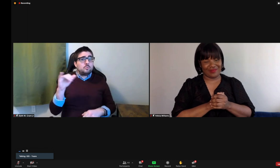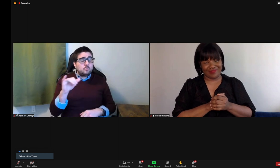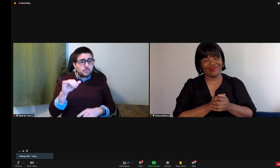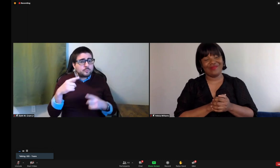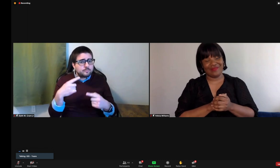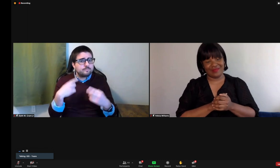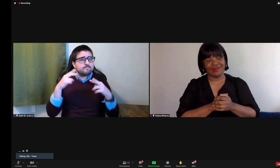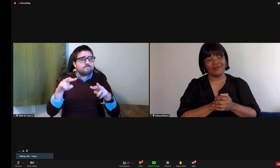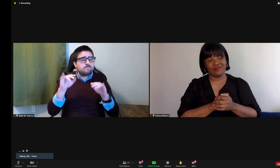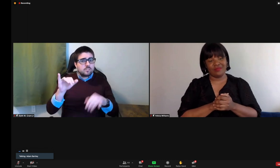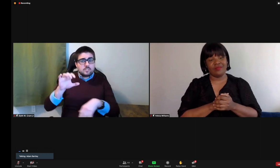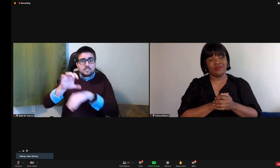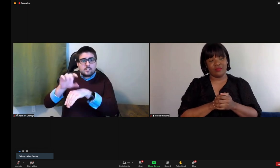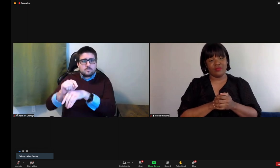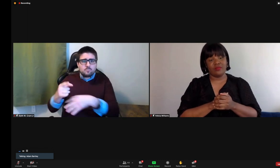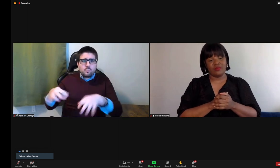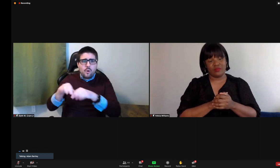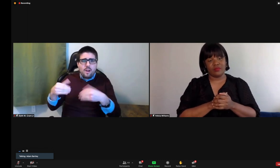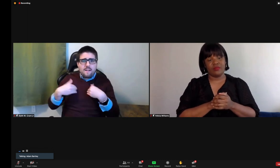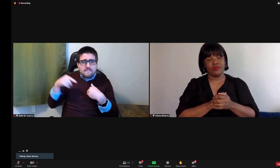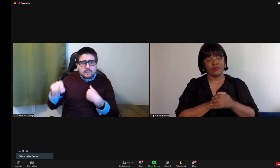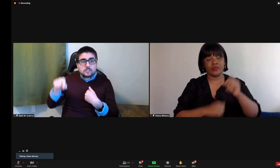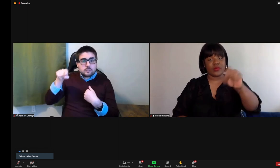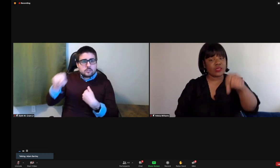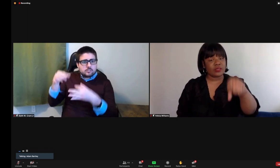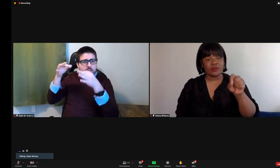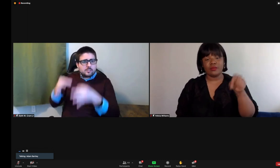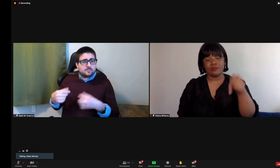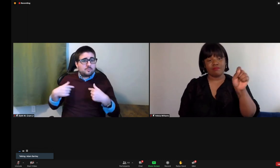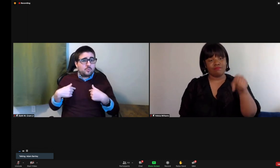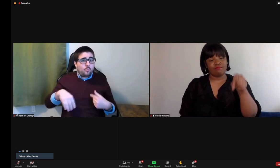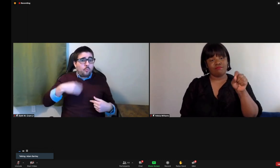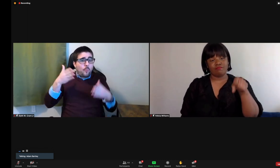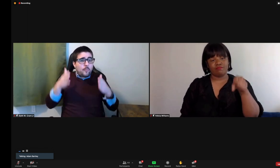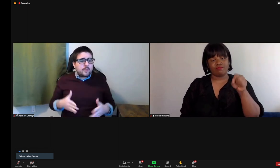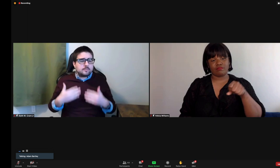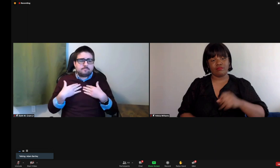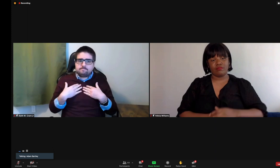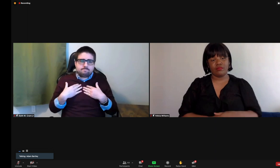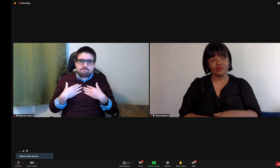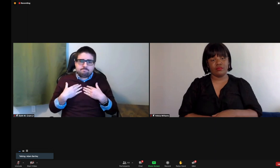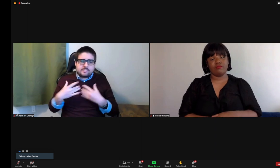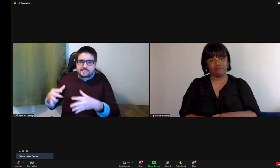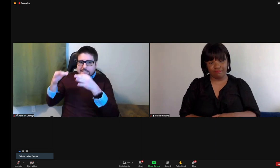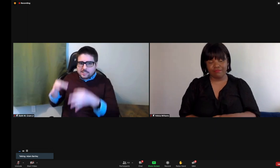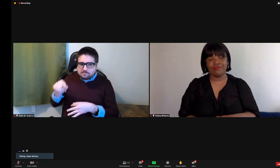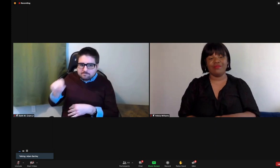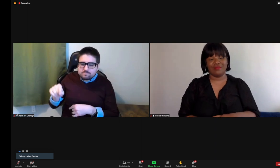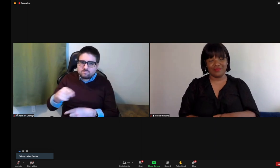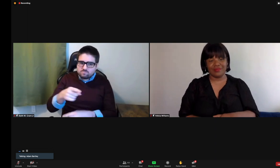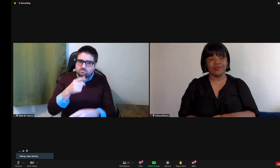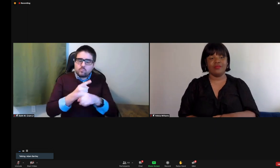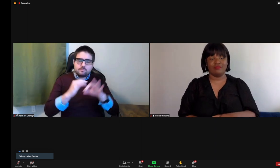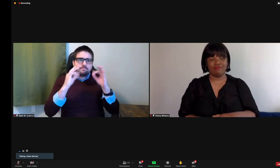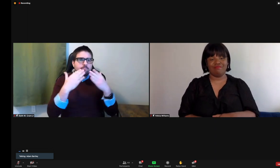Thank you for that advice. And that role of that consultant is so important. It's something that I, as a white person, could never